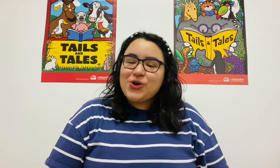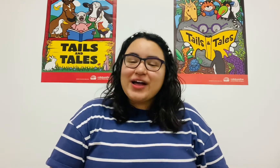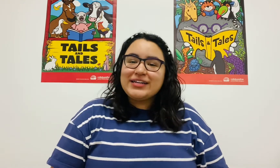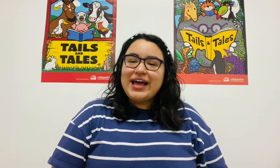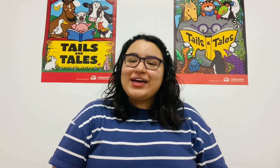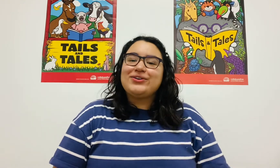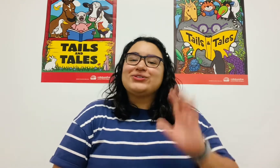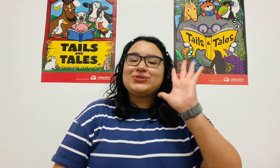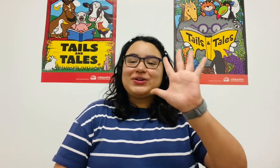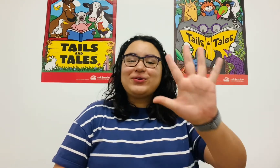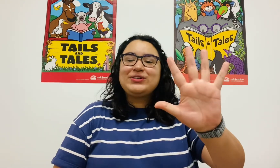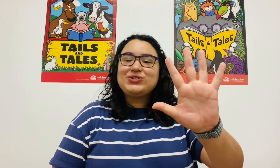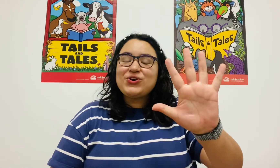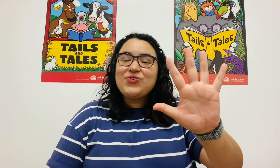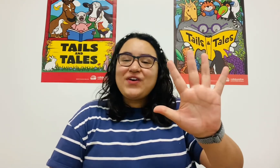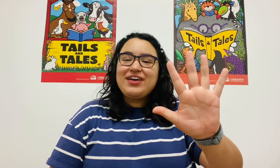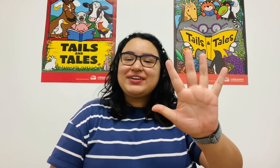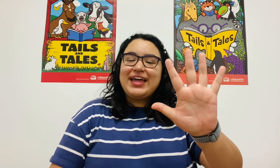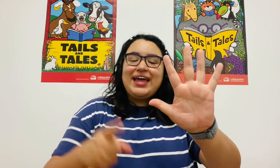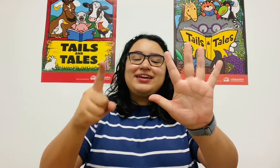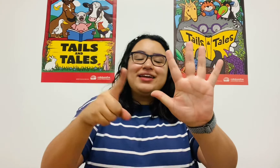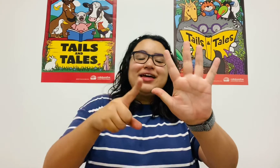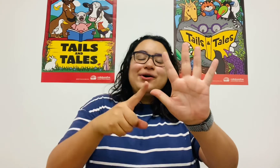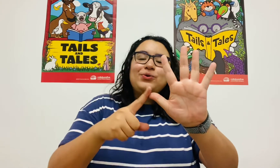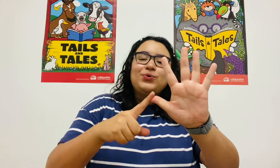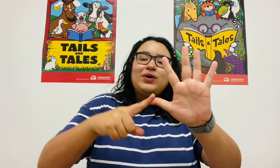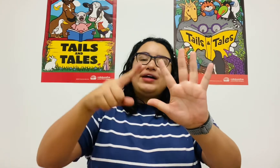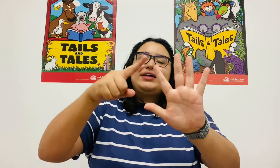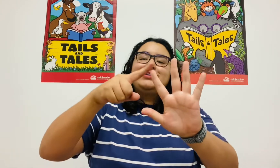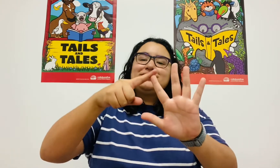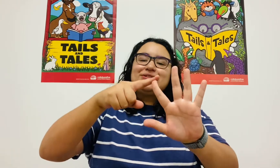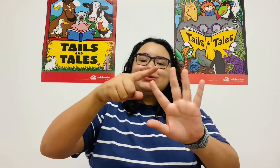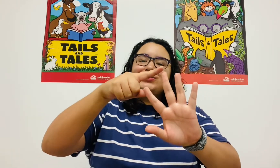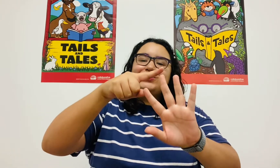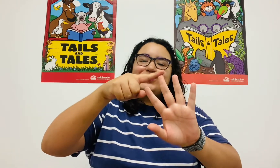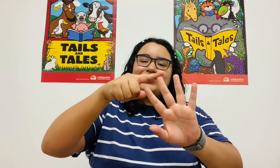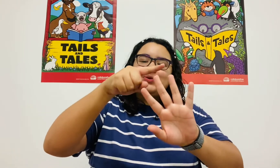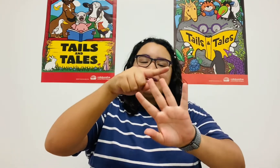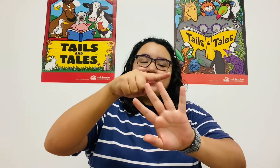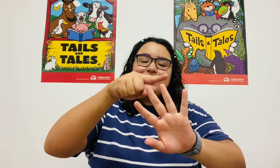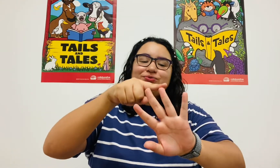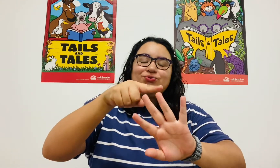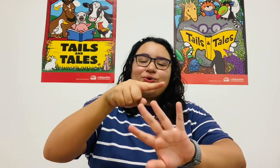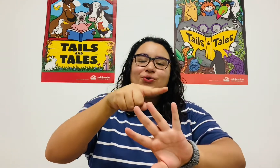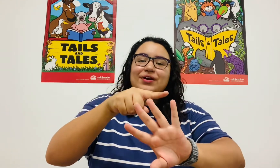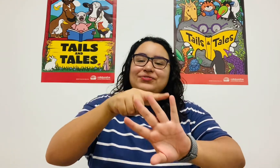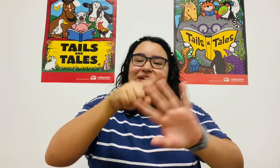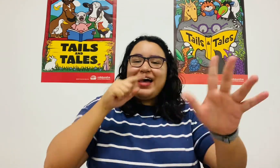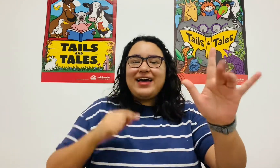Crocodile. So we're going to show five again. One, two, three, four, five.